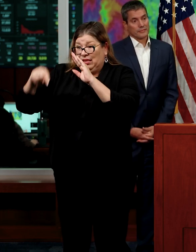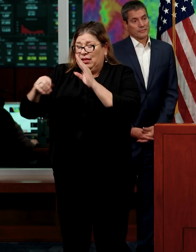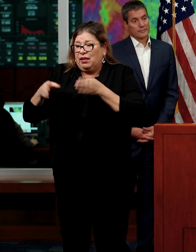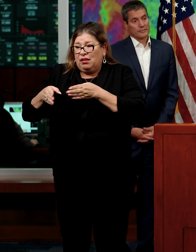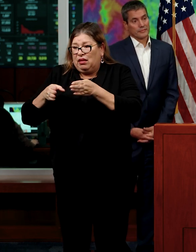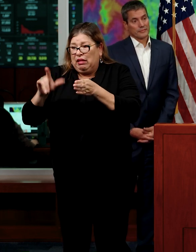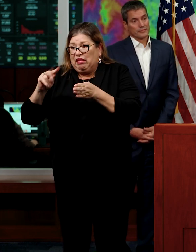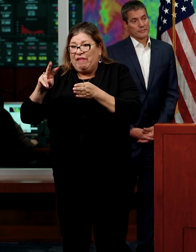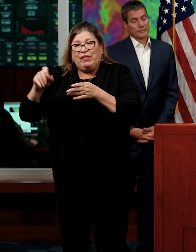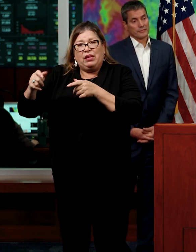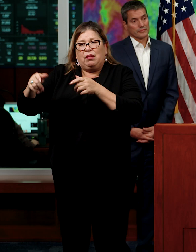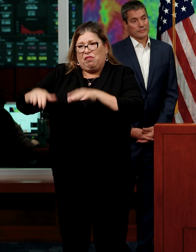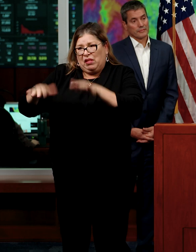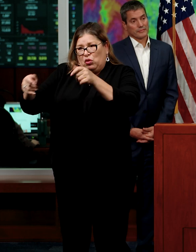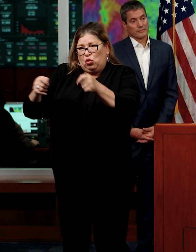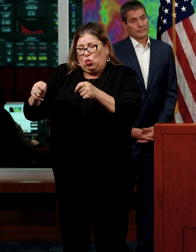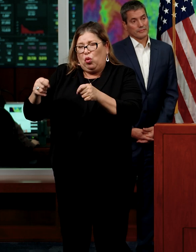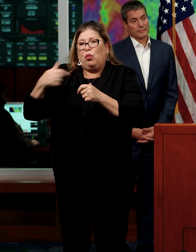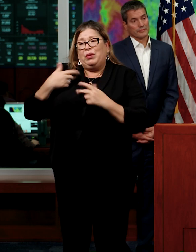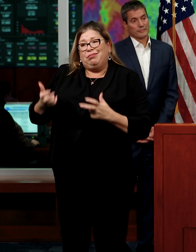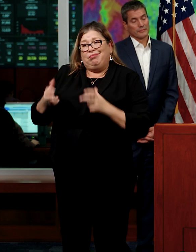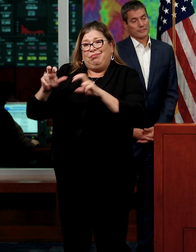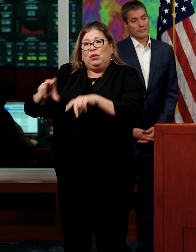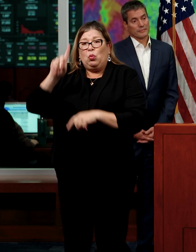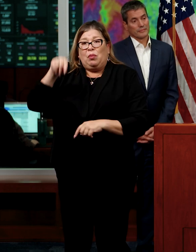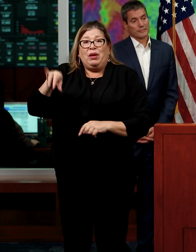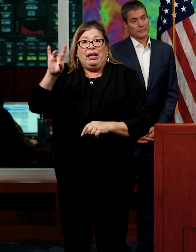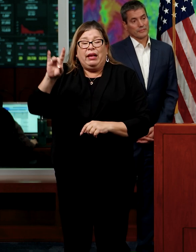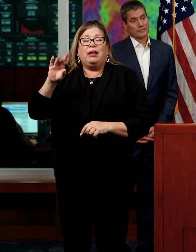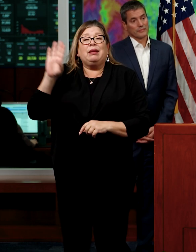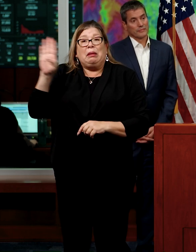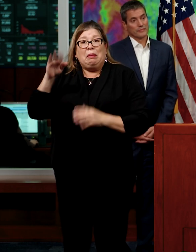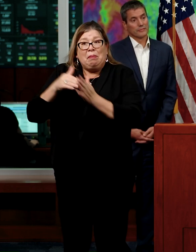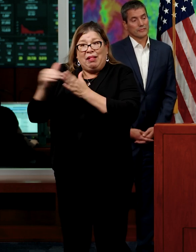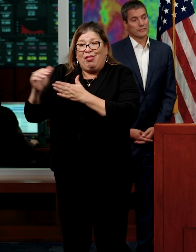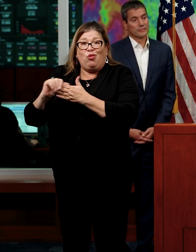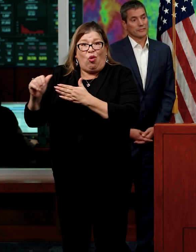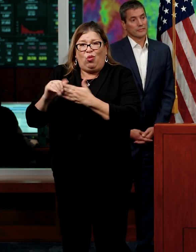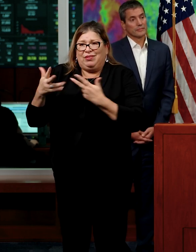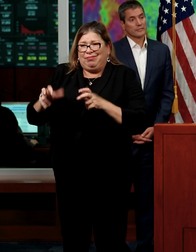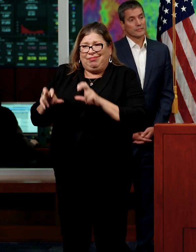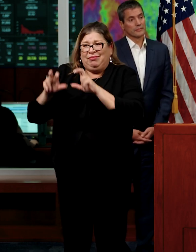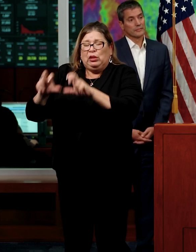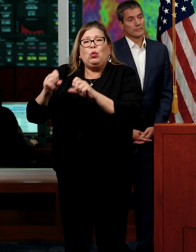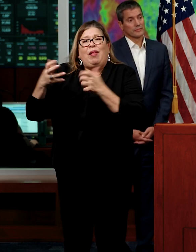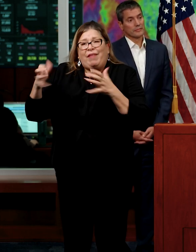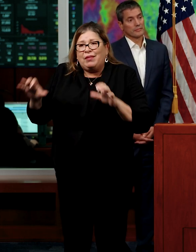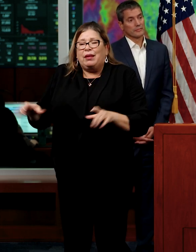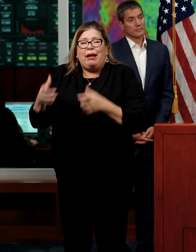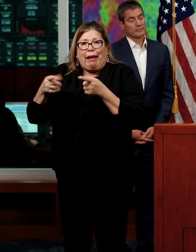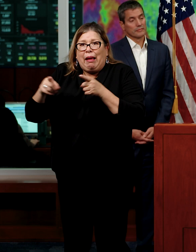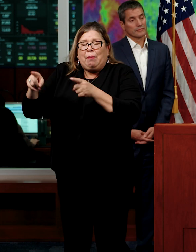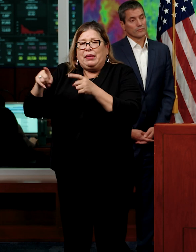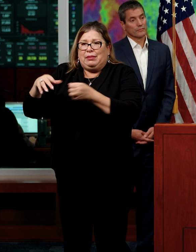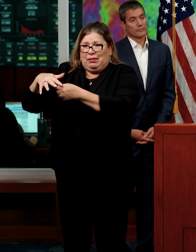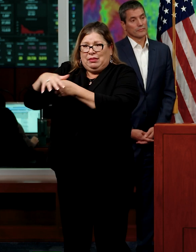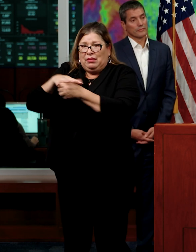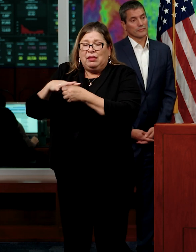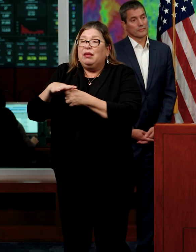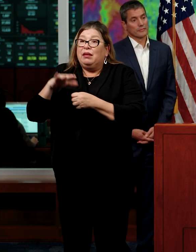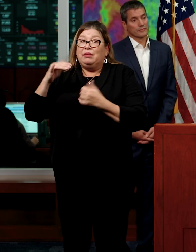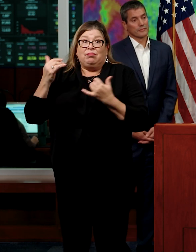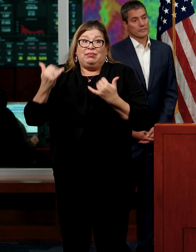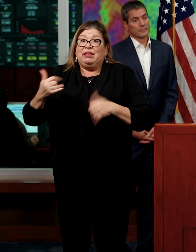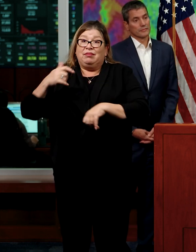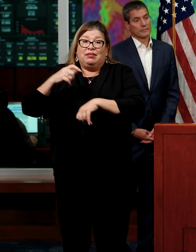has been $1.85 billion. So you get a sense of a lot of activity happens. And that is the